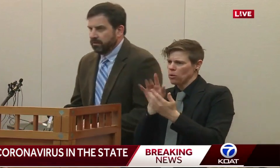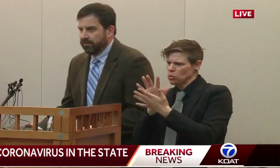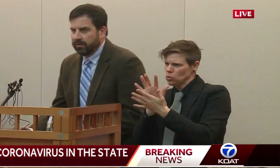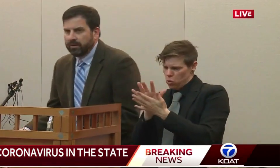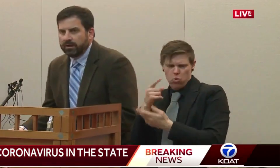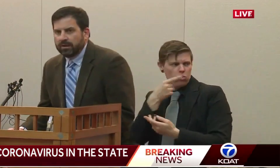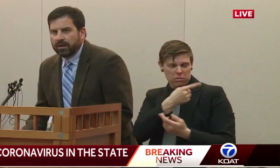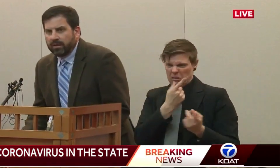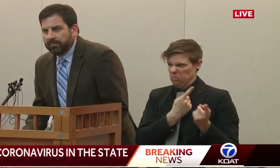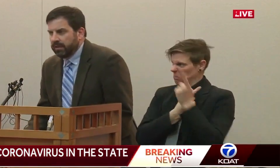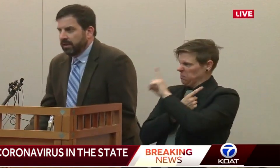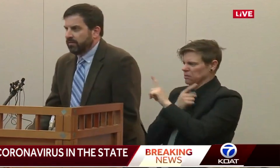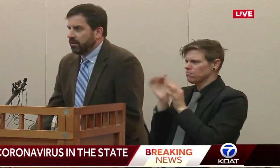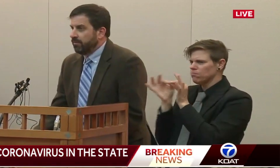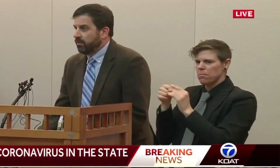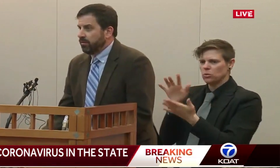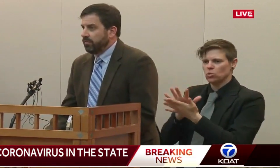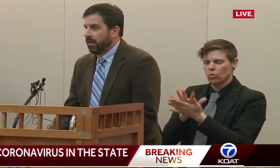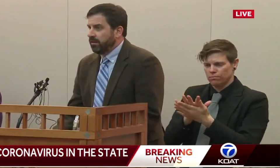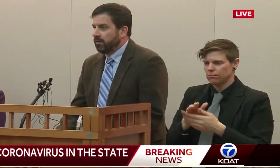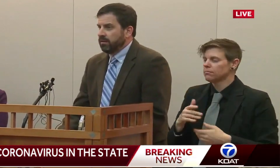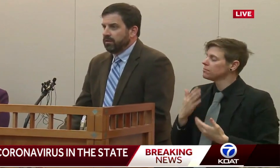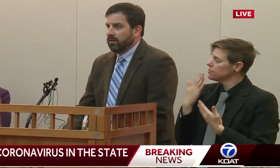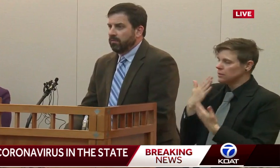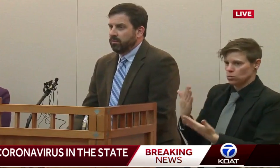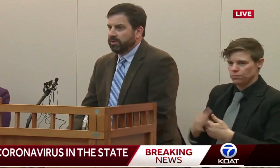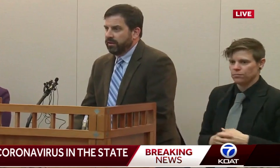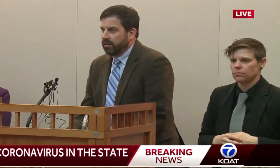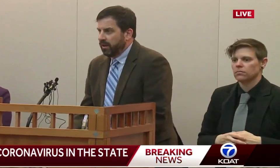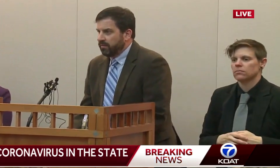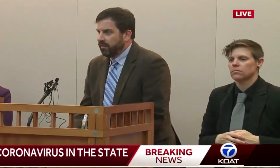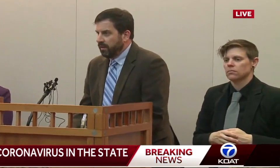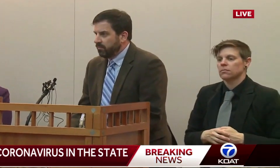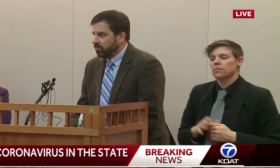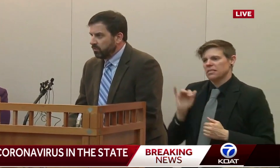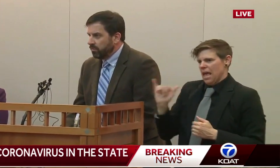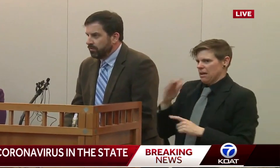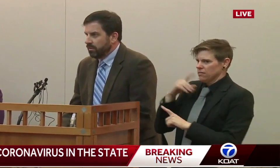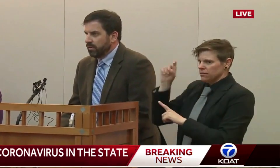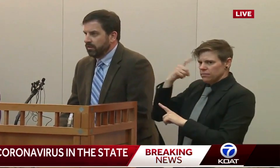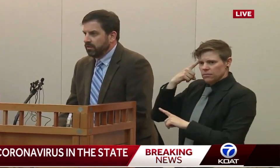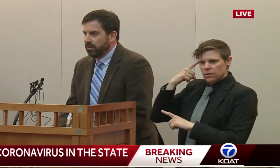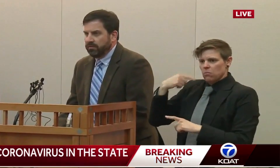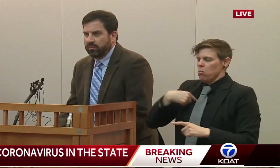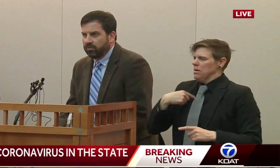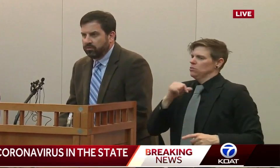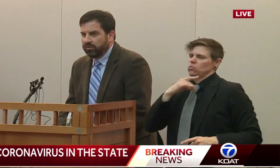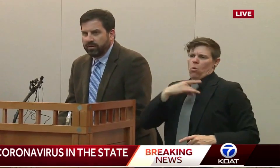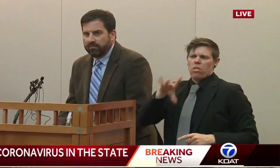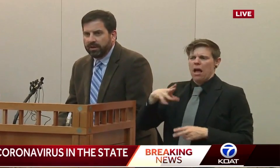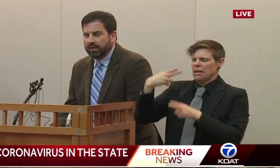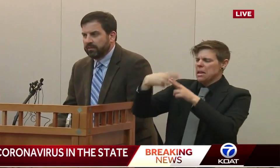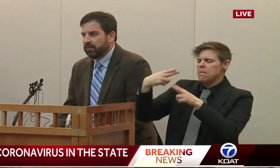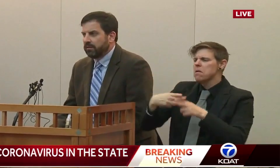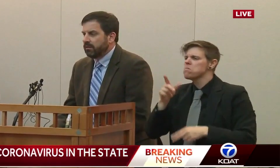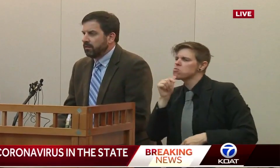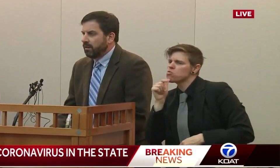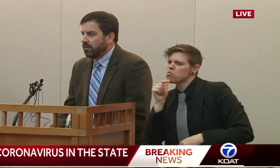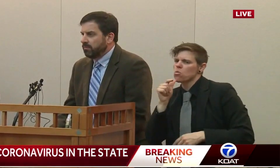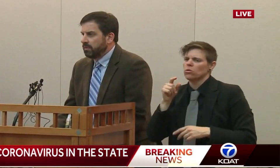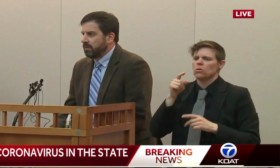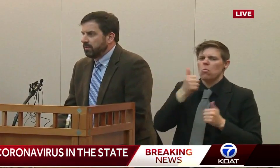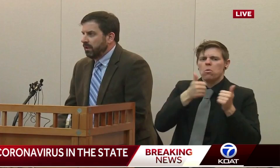Certainly. Thank you, Governor. As the Governor just said, we tend not to name schools and other institutions that might